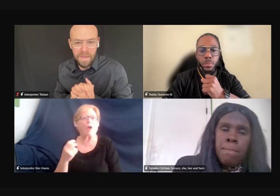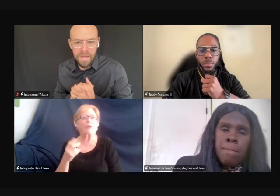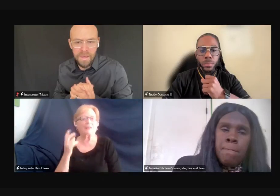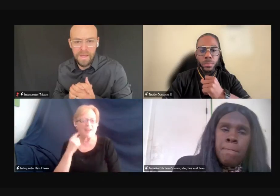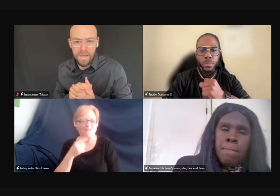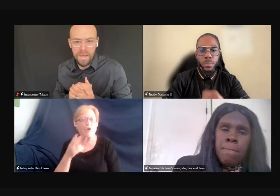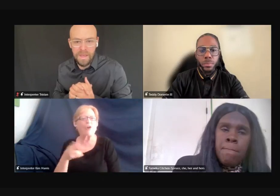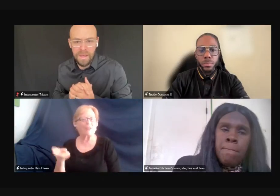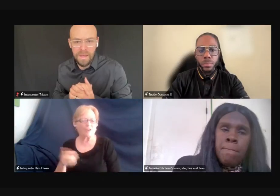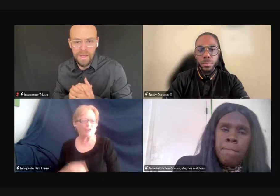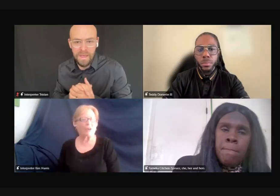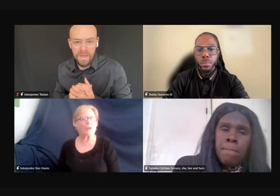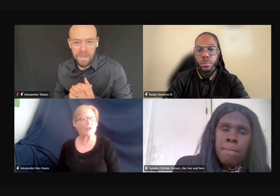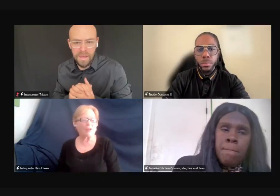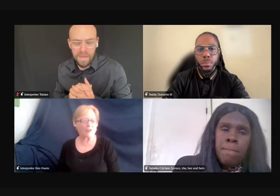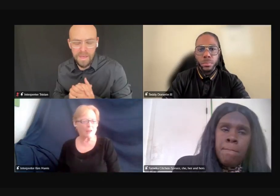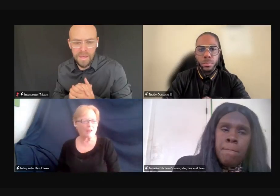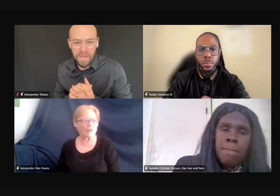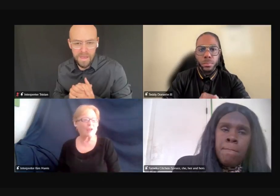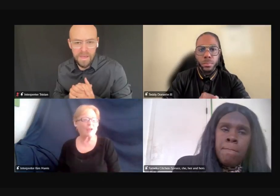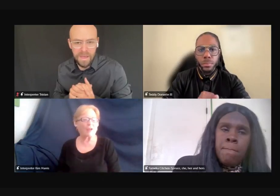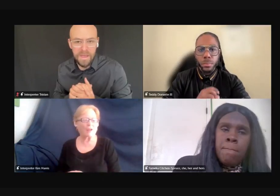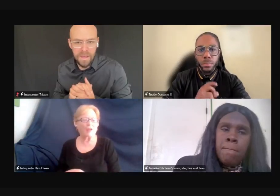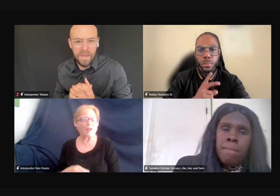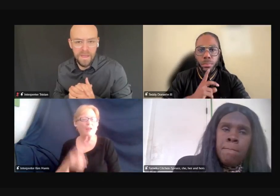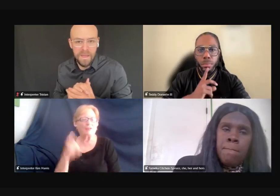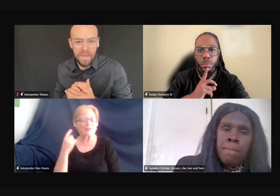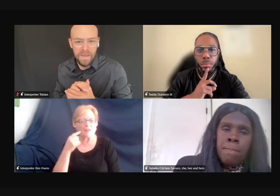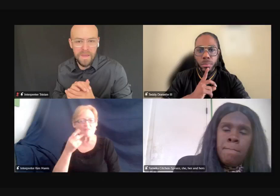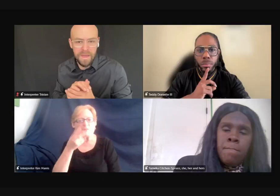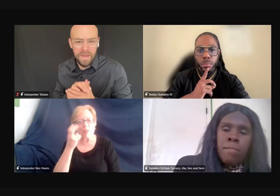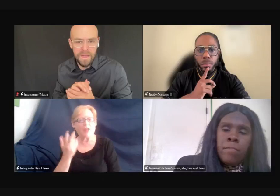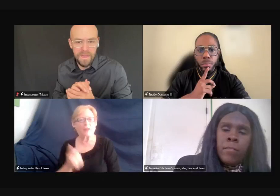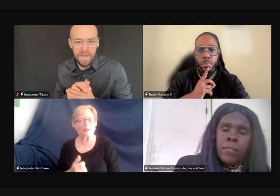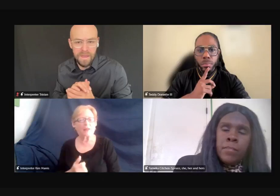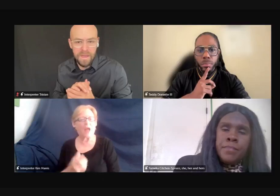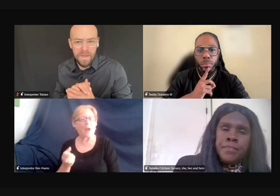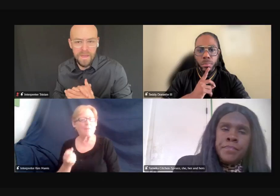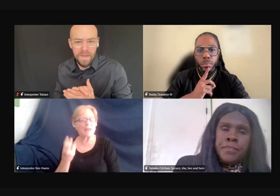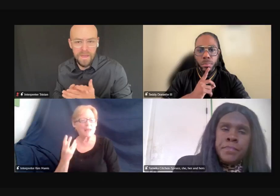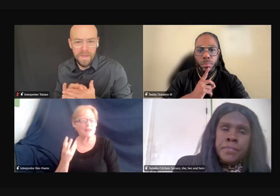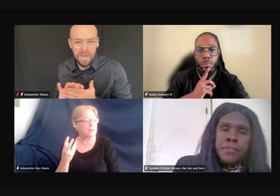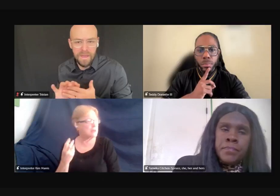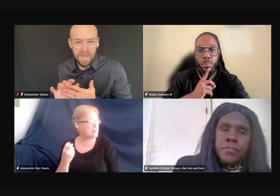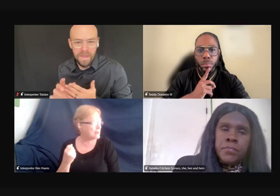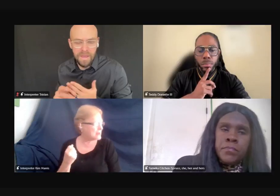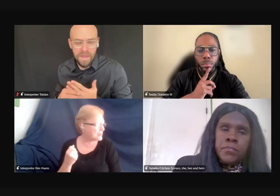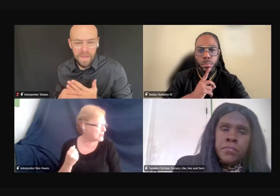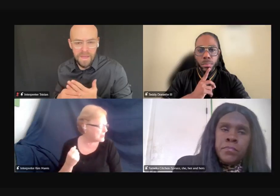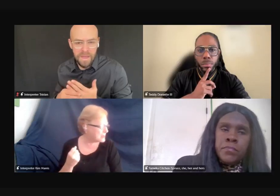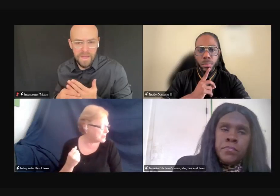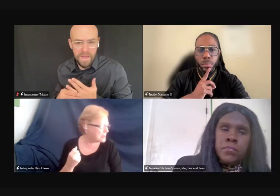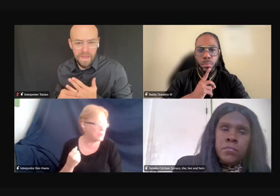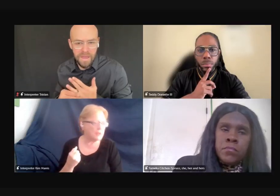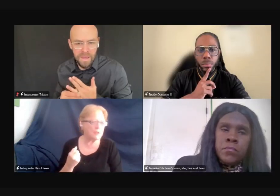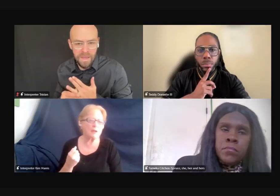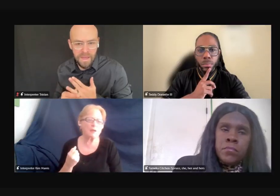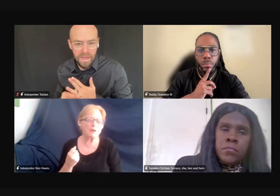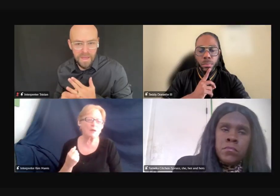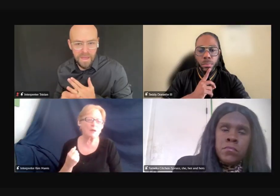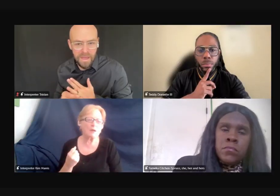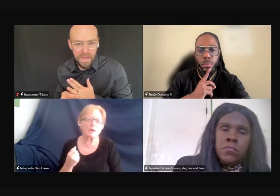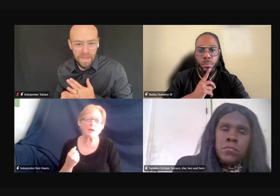deaf blind are important,